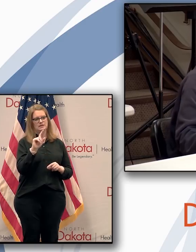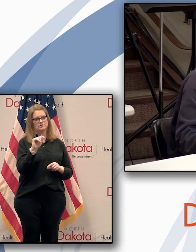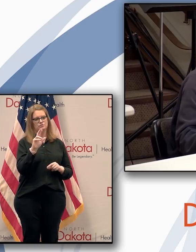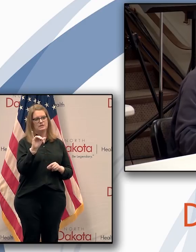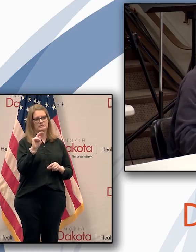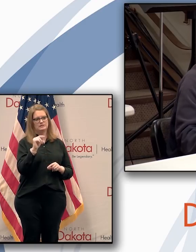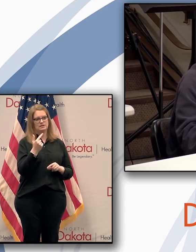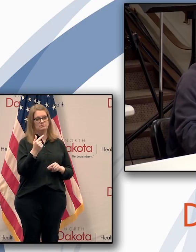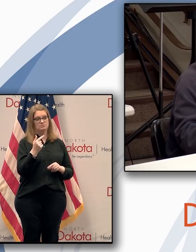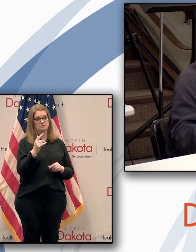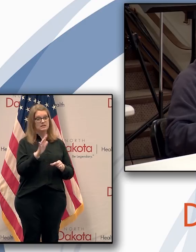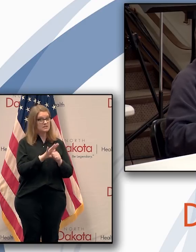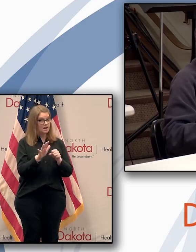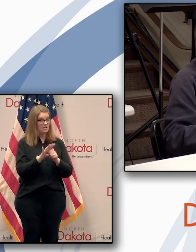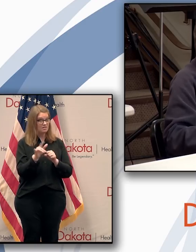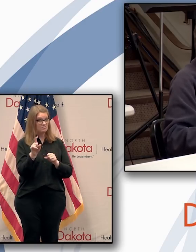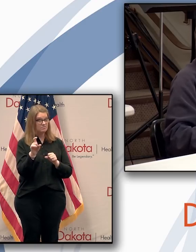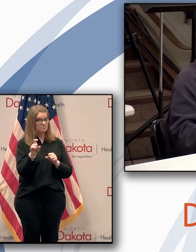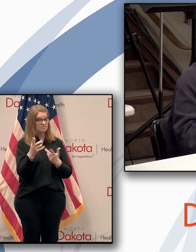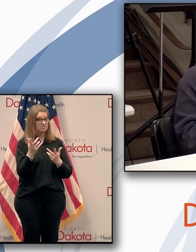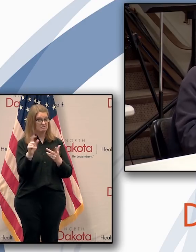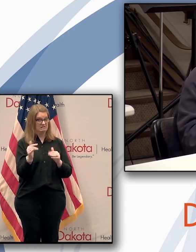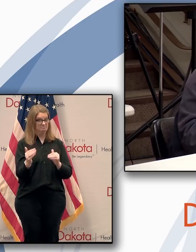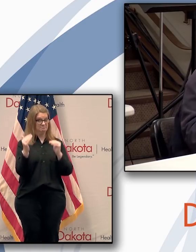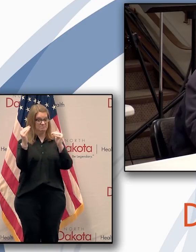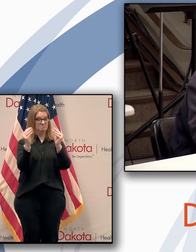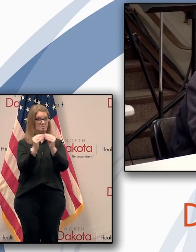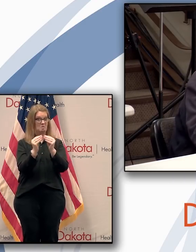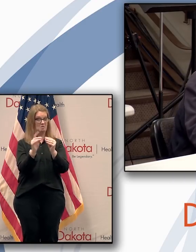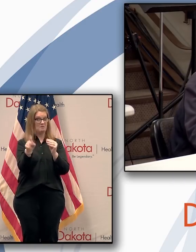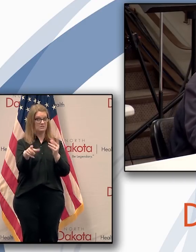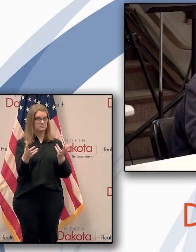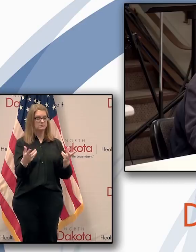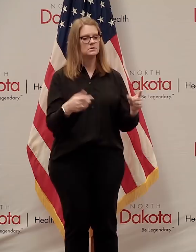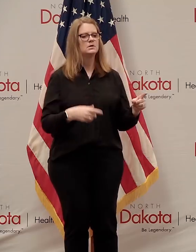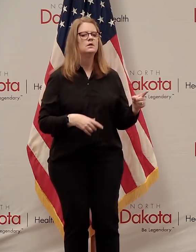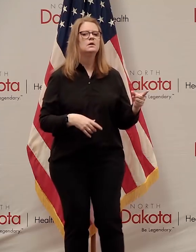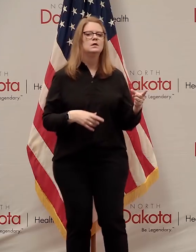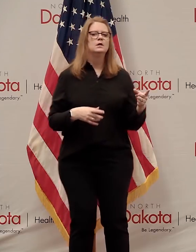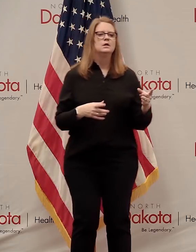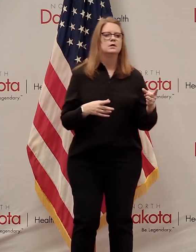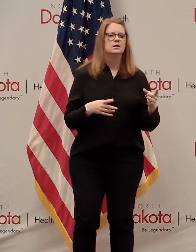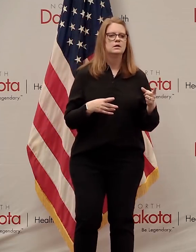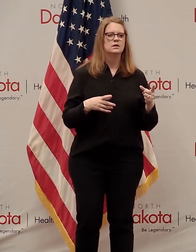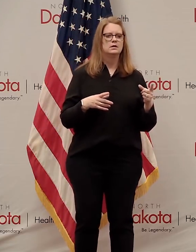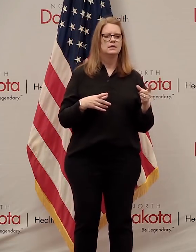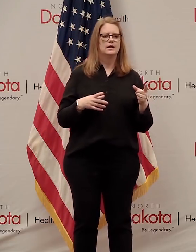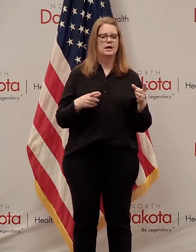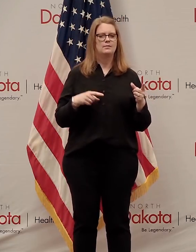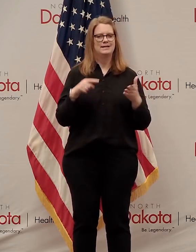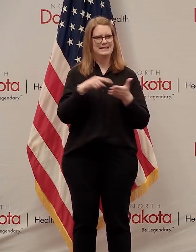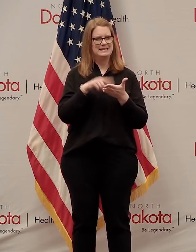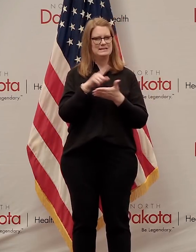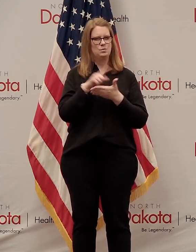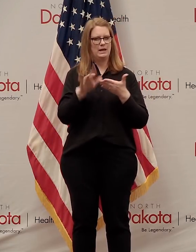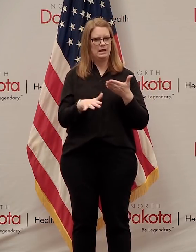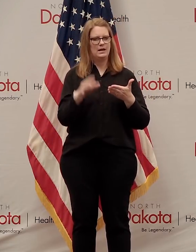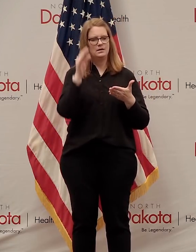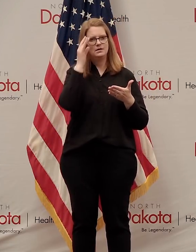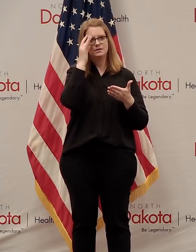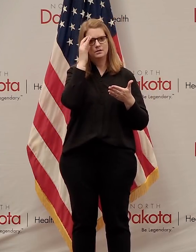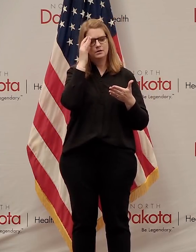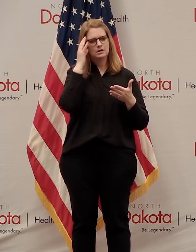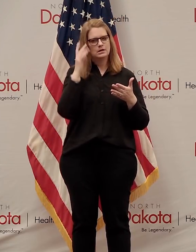Is that enough? Or what do you think might be a more reasonable number? Well, think the team that was trying to size this this weekend has